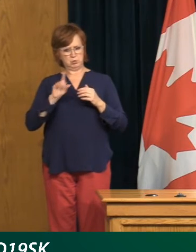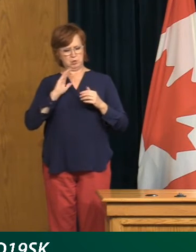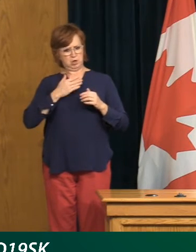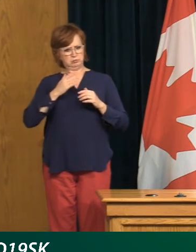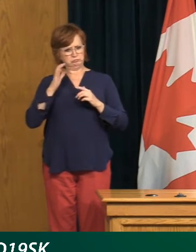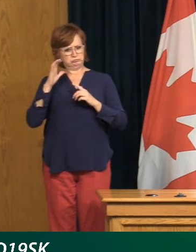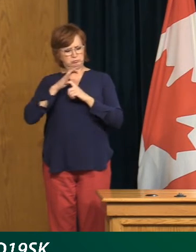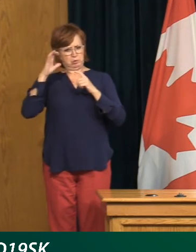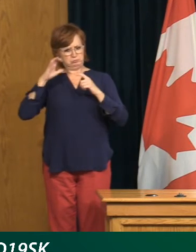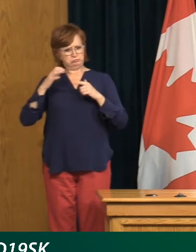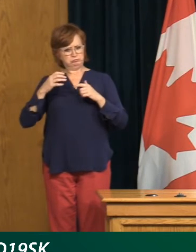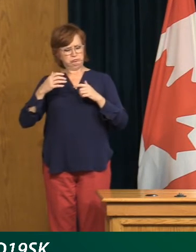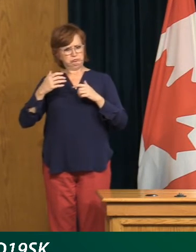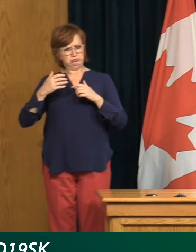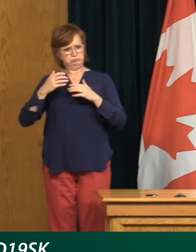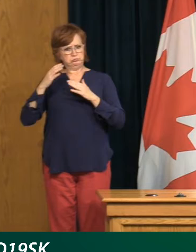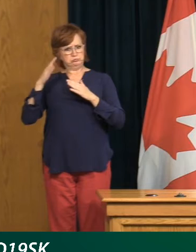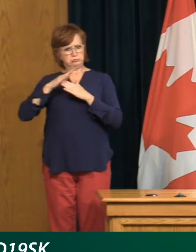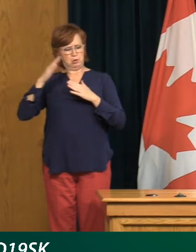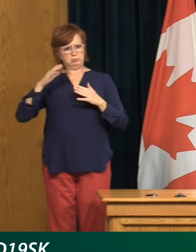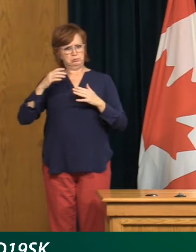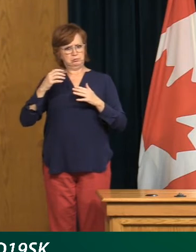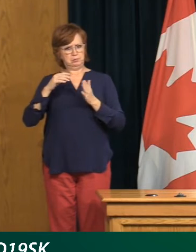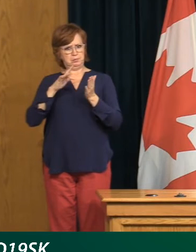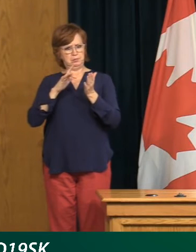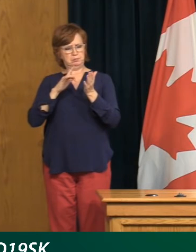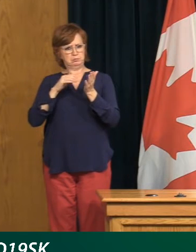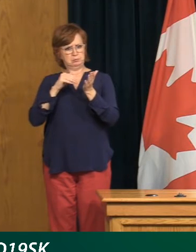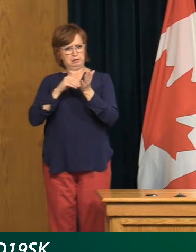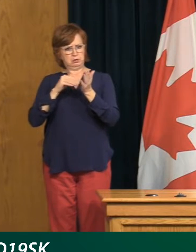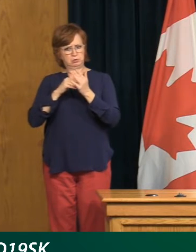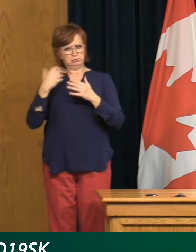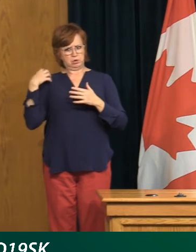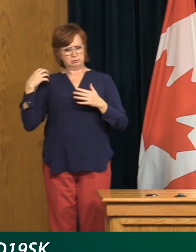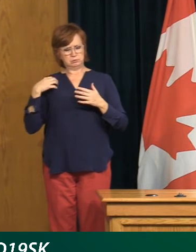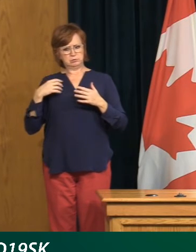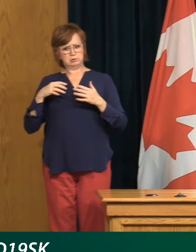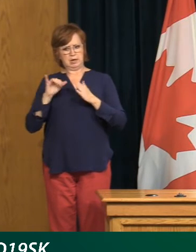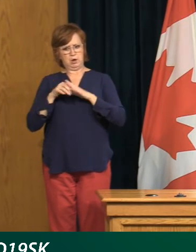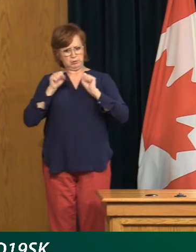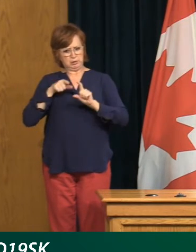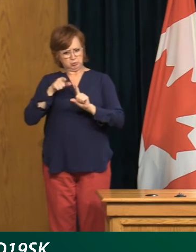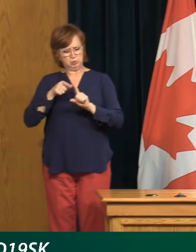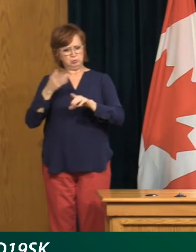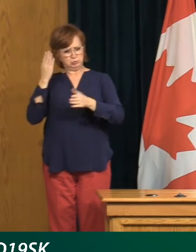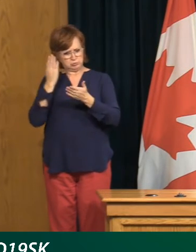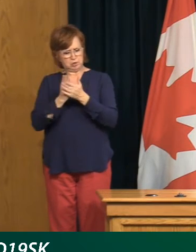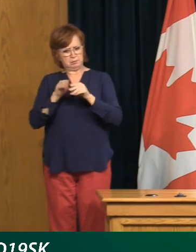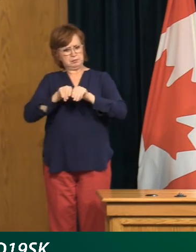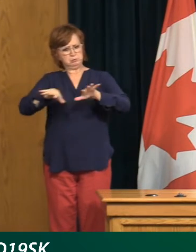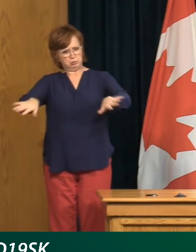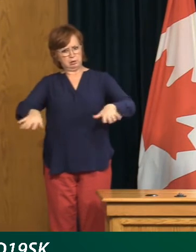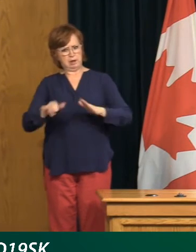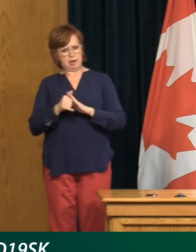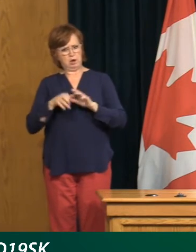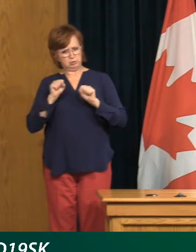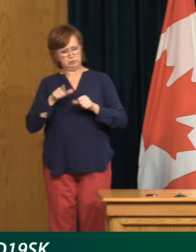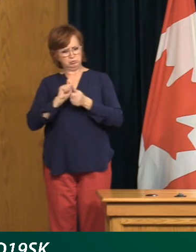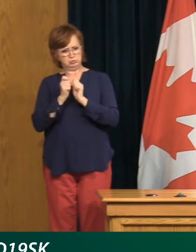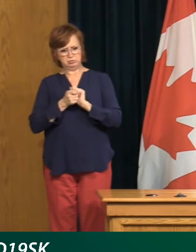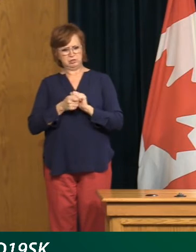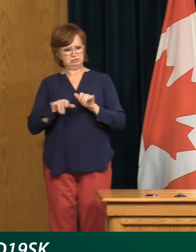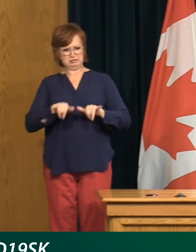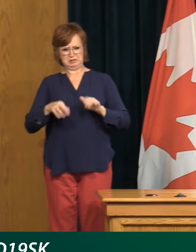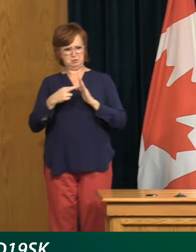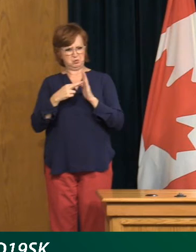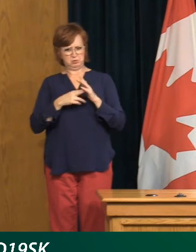undertake to stop this concerning spread of COVID-19 throughout our province? DR. a couple of things. One is, of course,